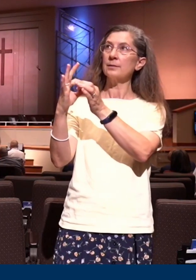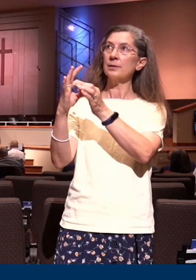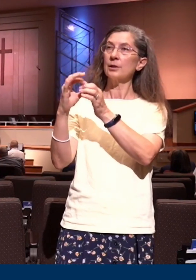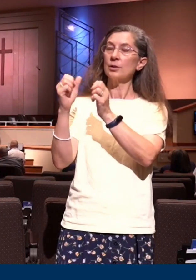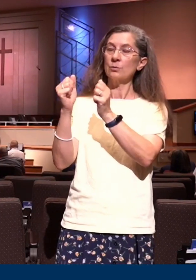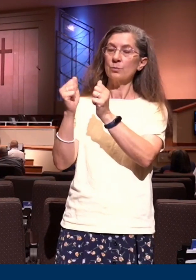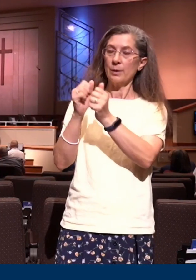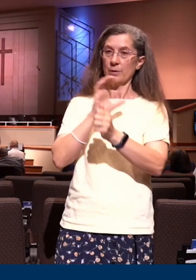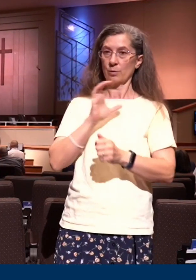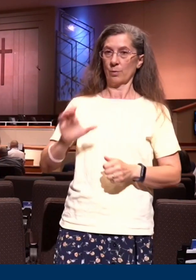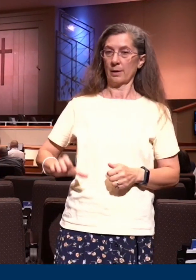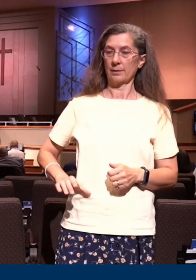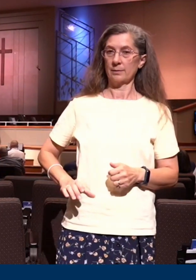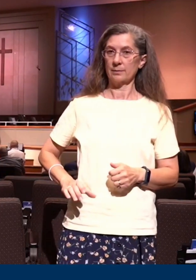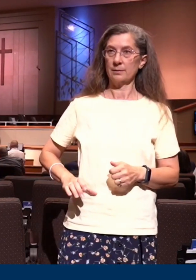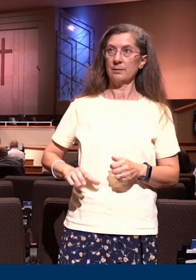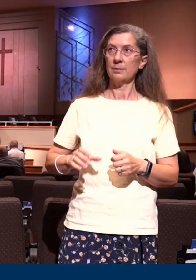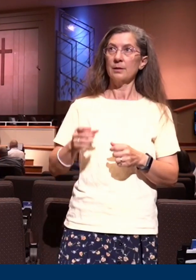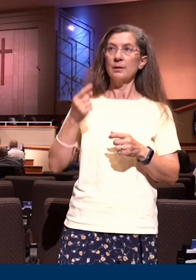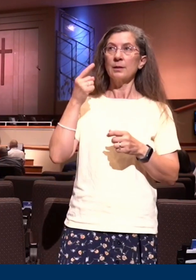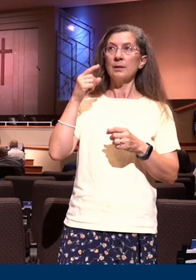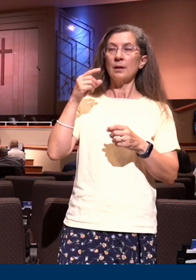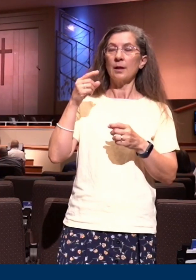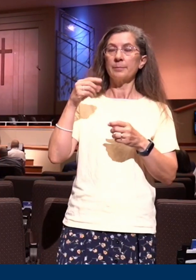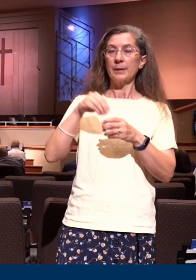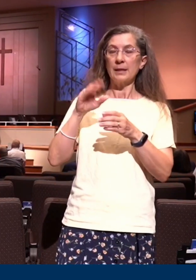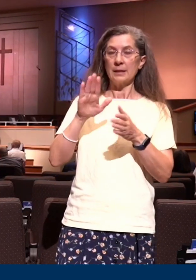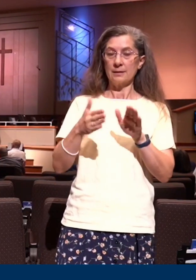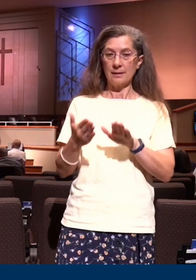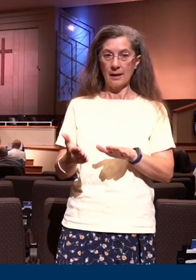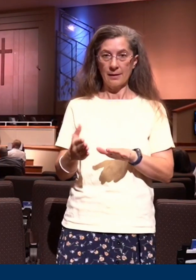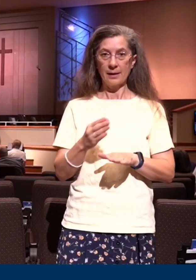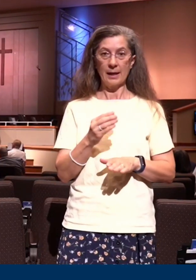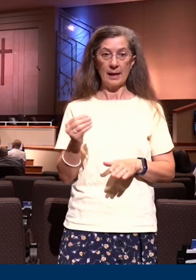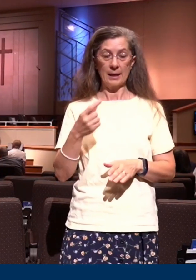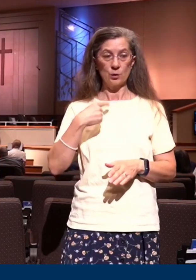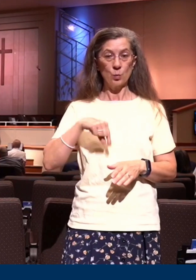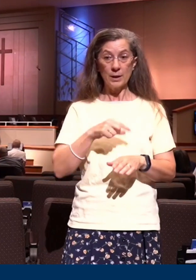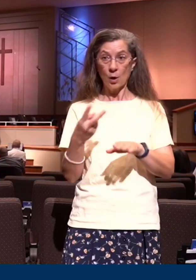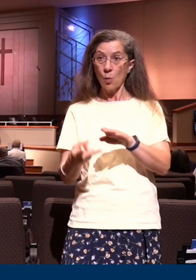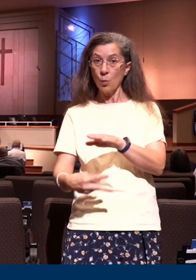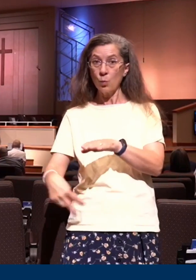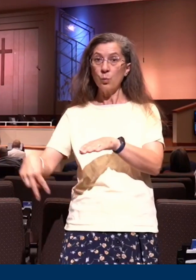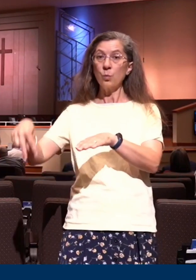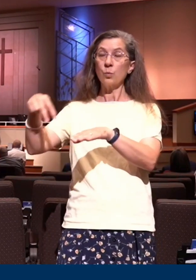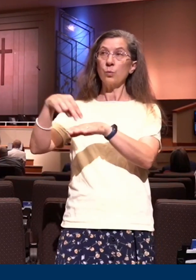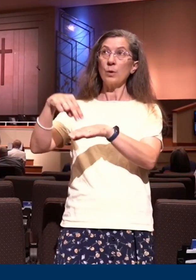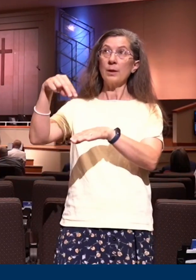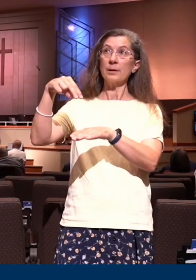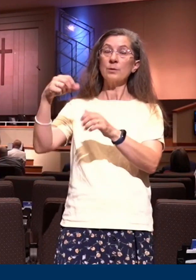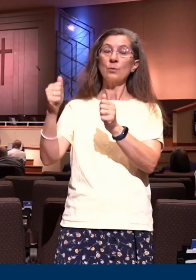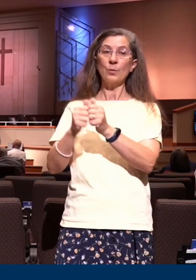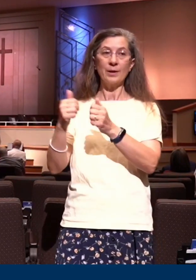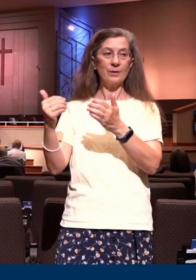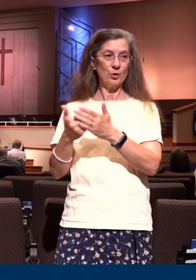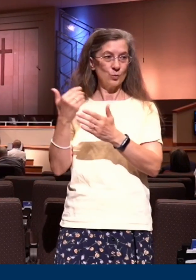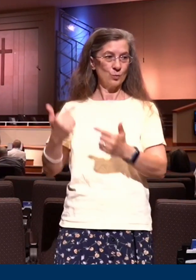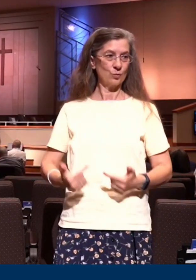with Christ in his death. Now, secondly, we are risen in new life. We are risen with him.